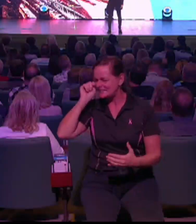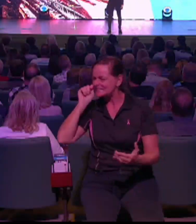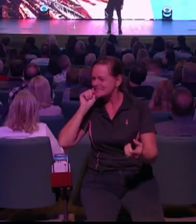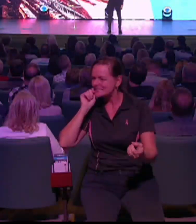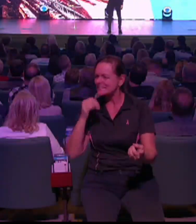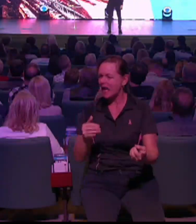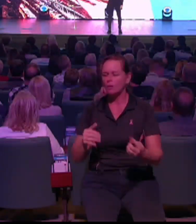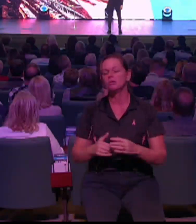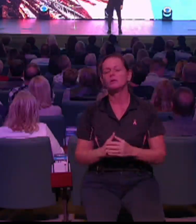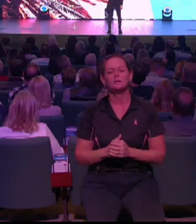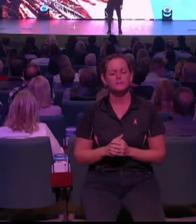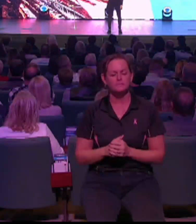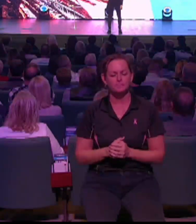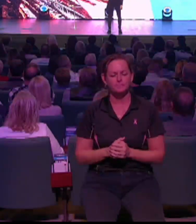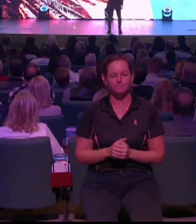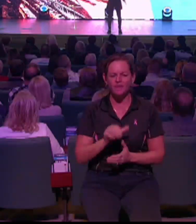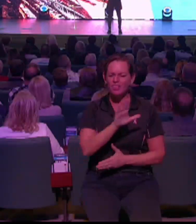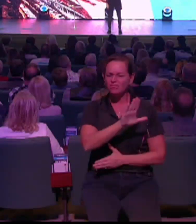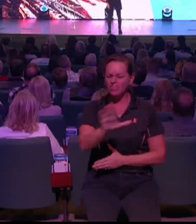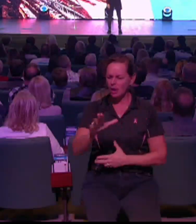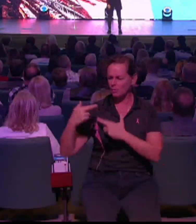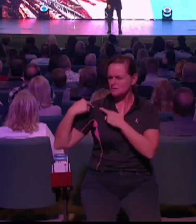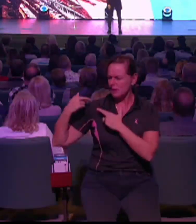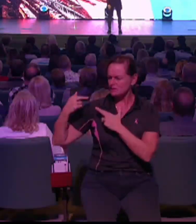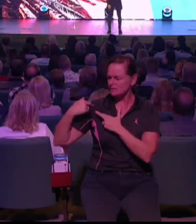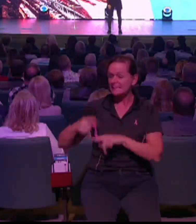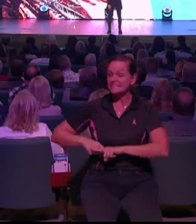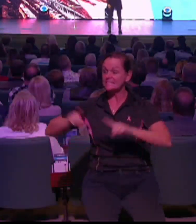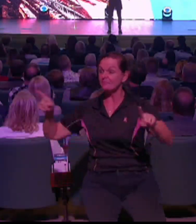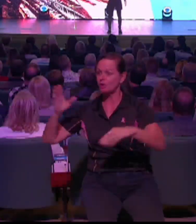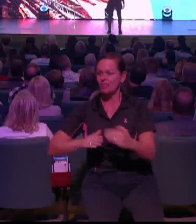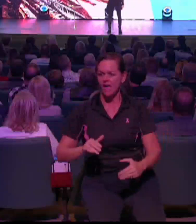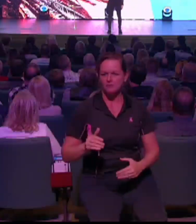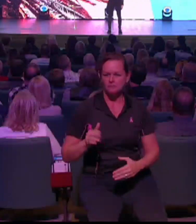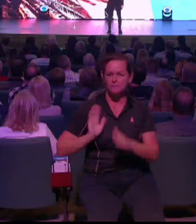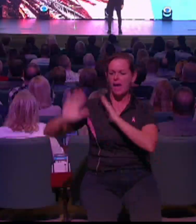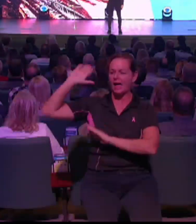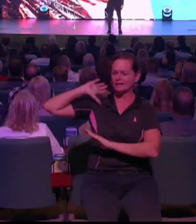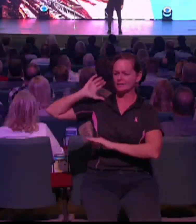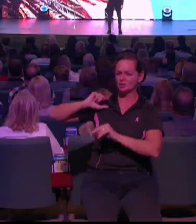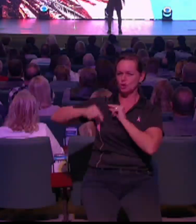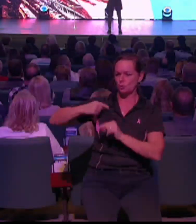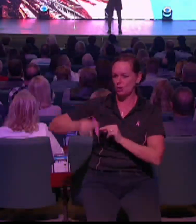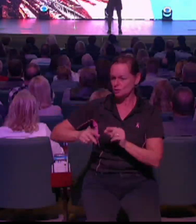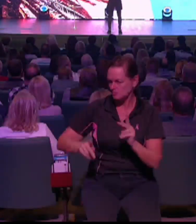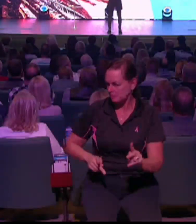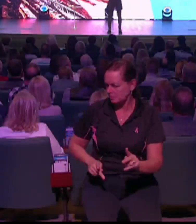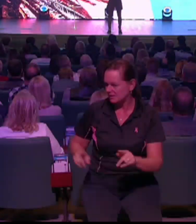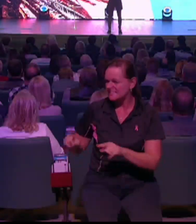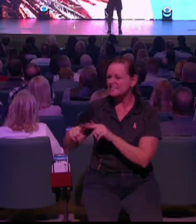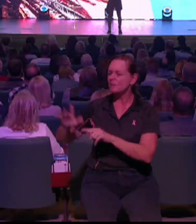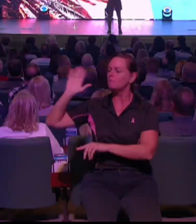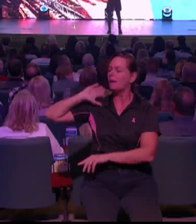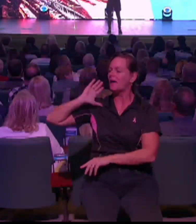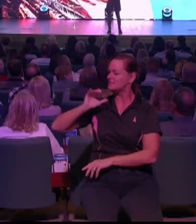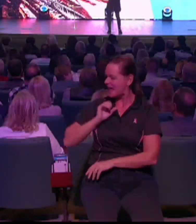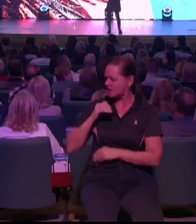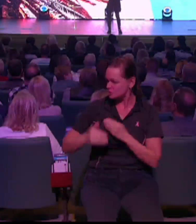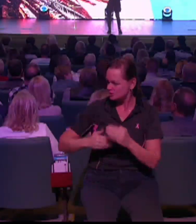has never been done before. And when you are called to do something that has never been done before, you can't keep looking at what everybody else is doing